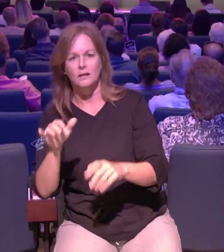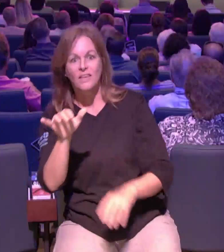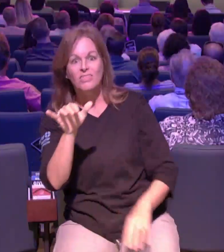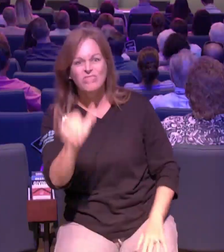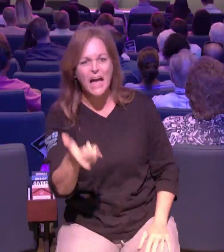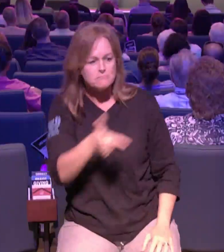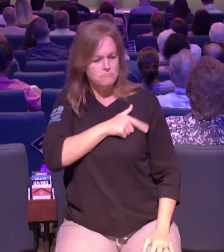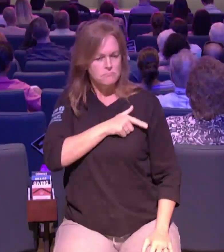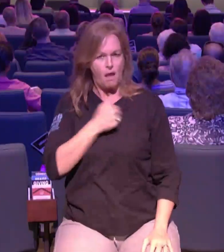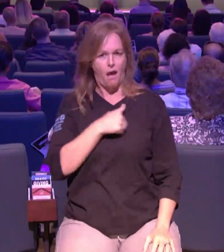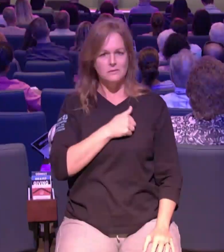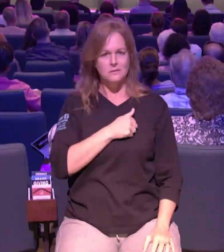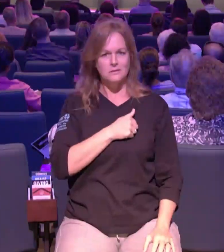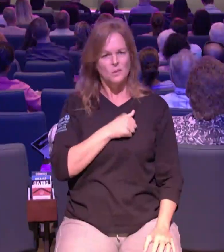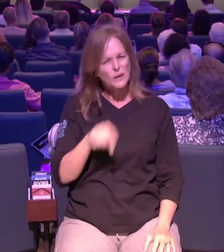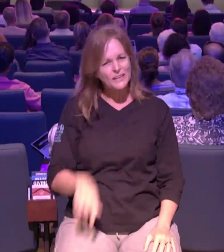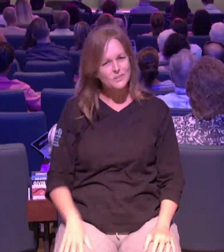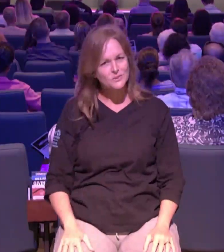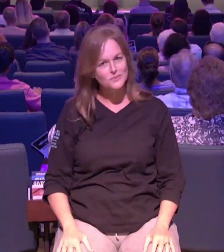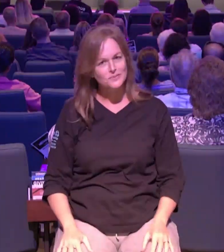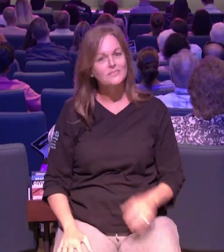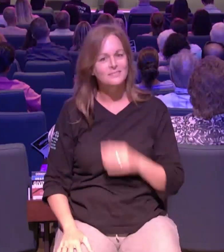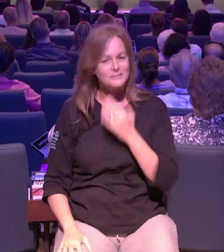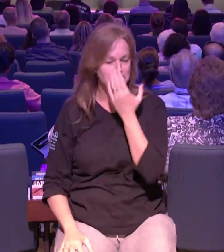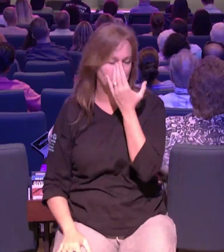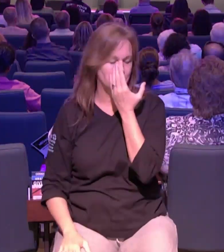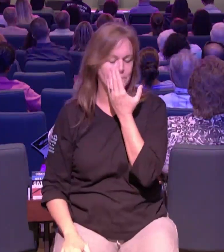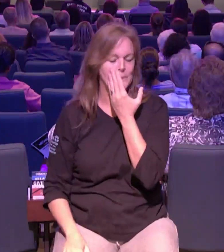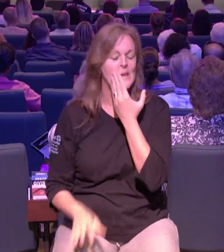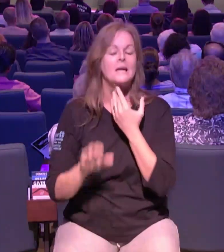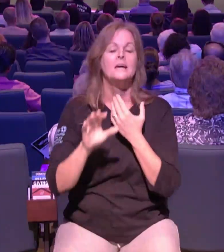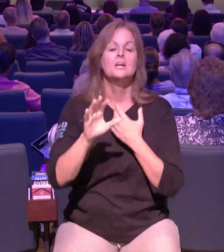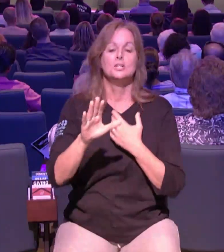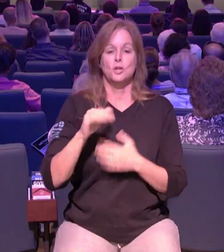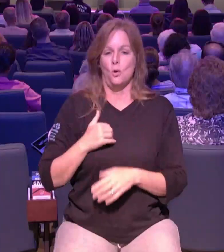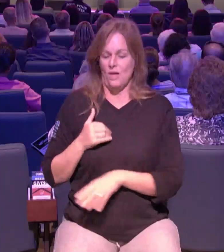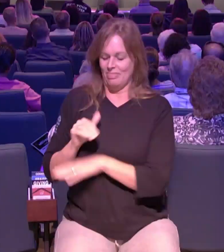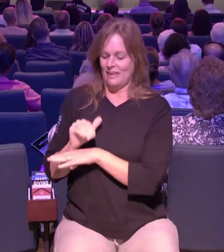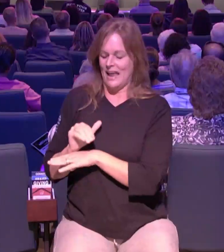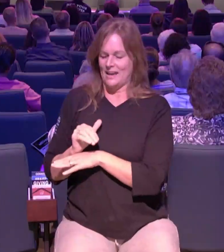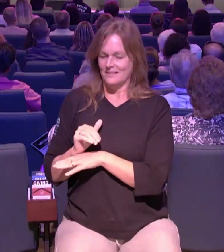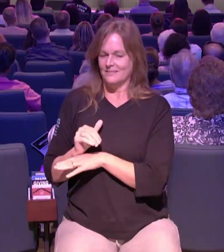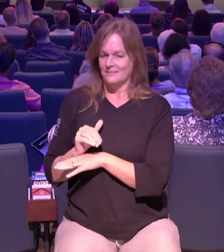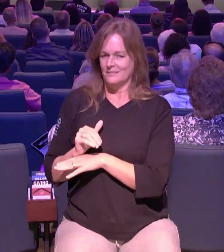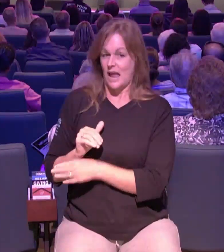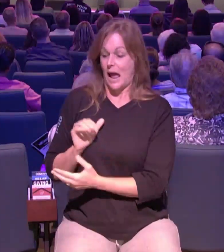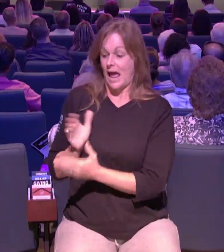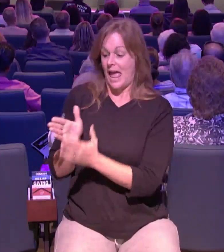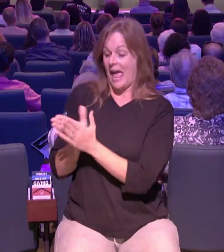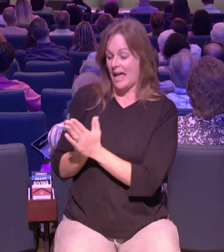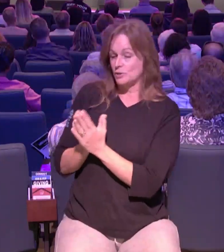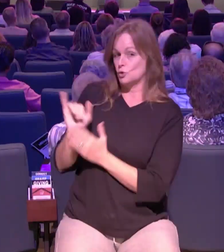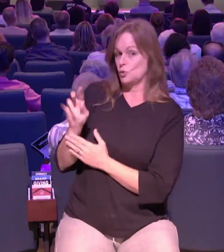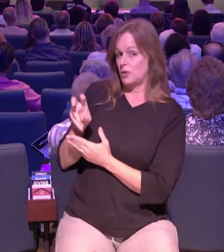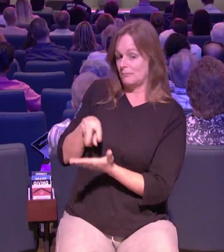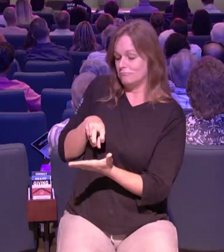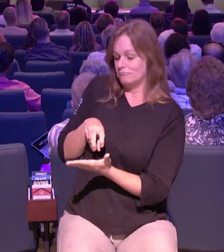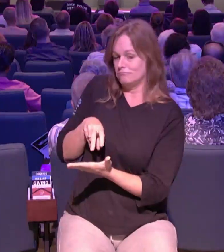me um i had gone to the store bought a ring scheduled dinner picked her up from work we weren't even dating at the time